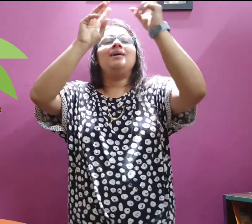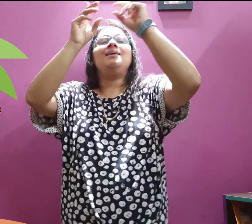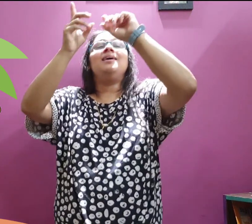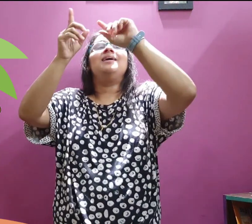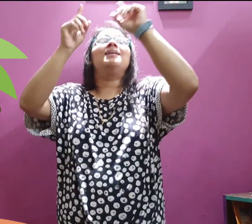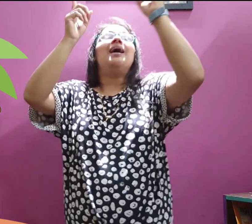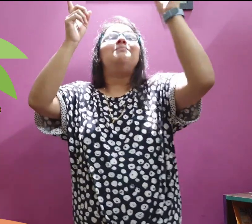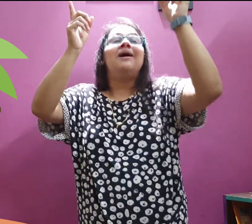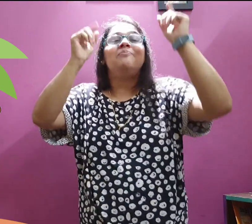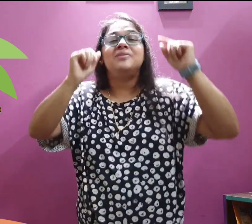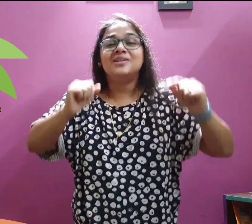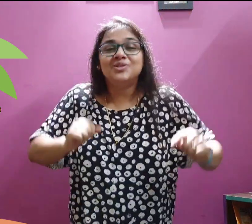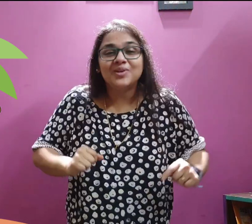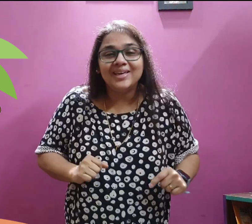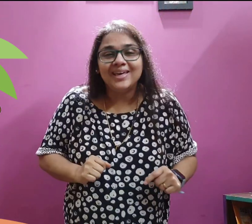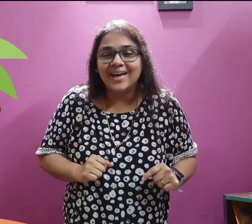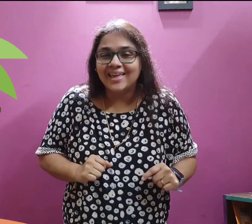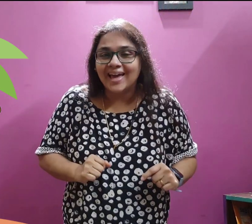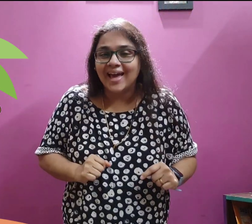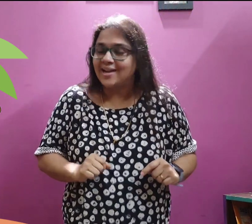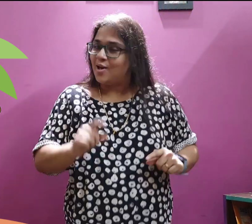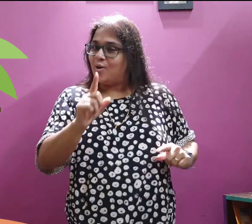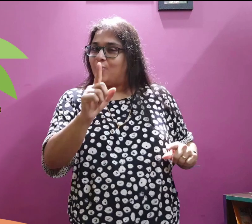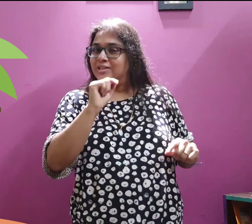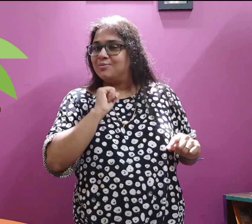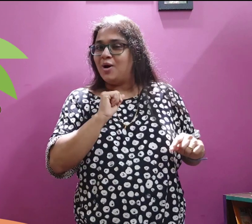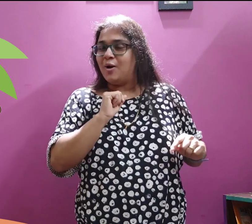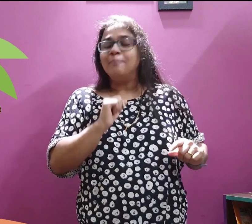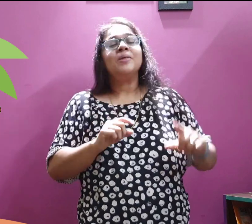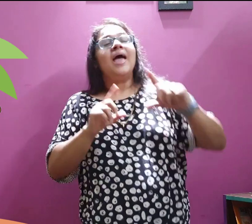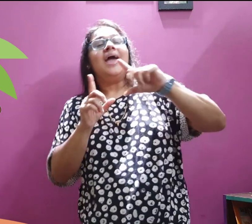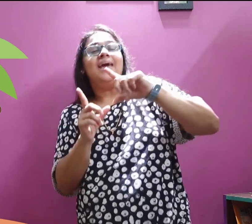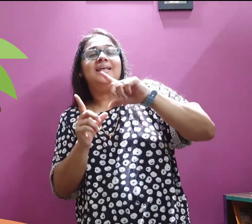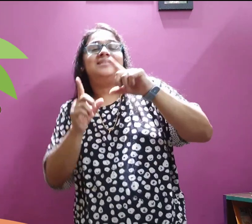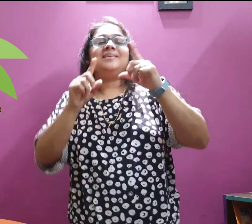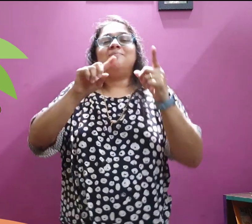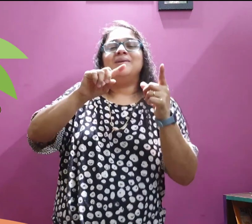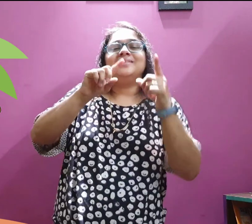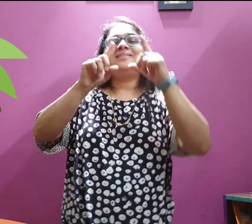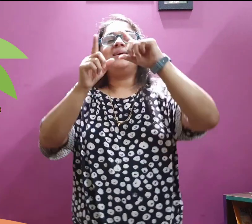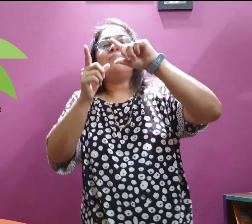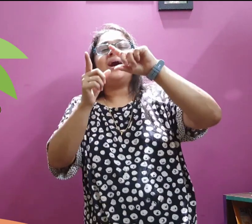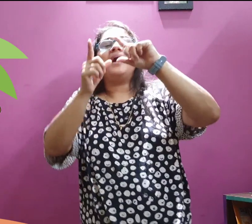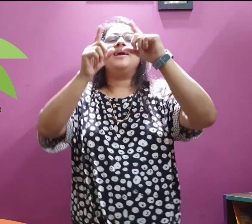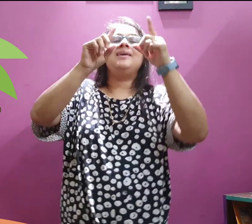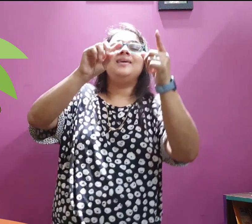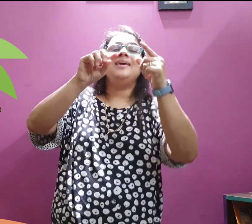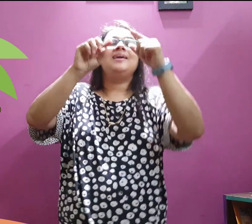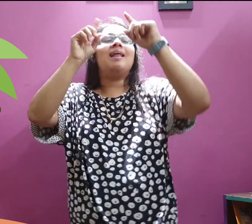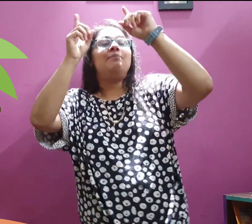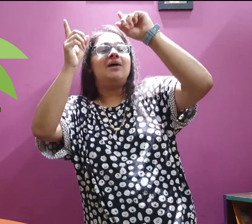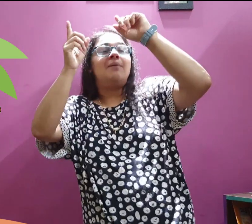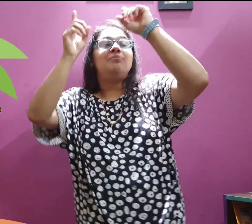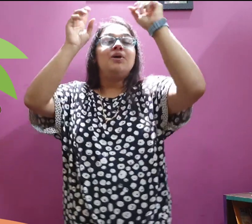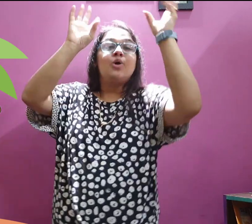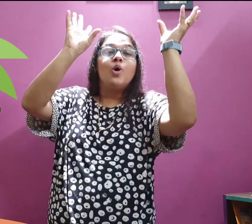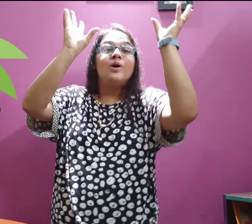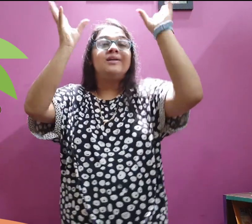climbed up the tree again. Once more. Itsy Bitsy Monkey climbed up the coconut